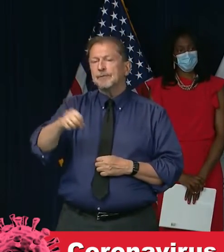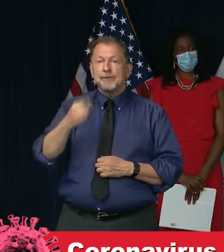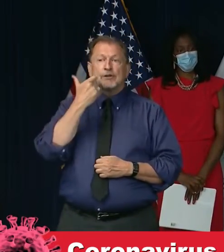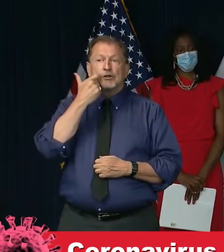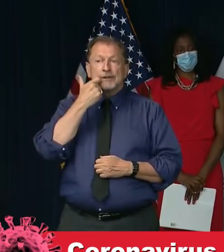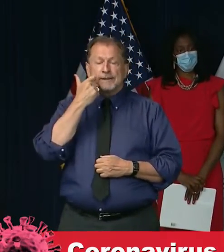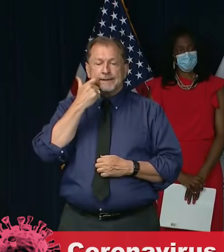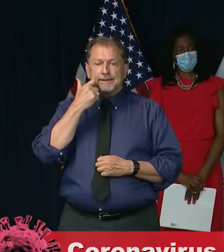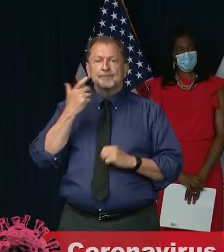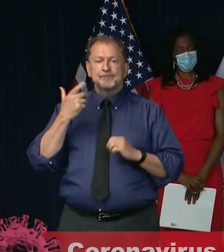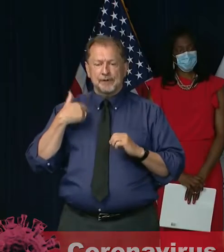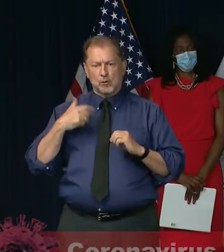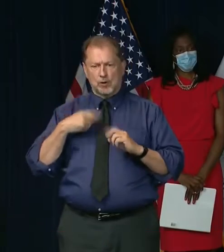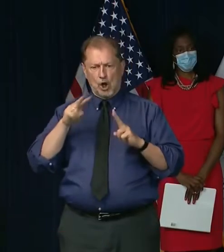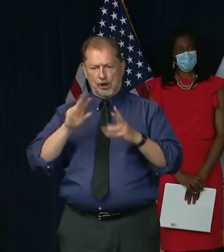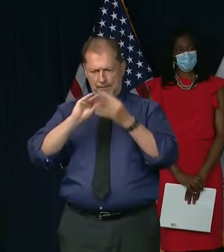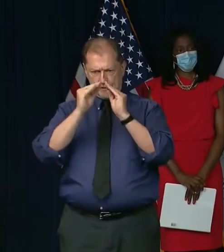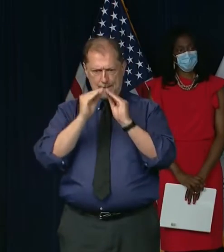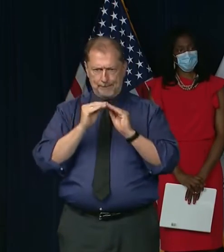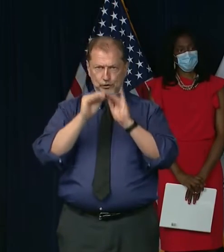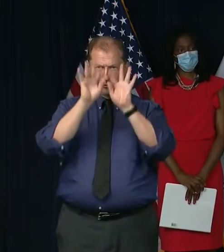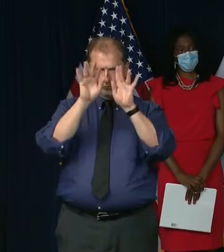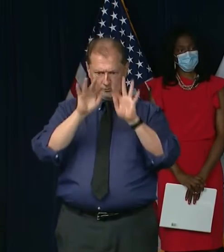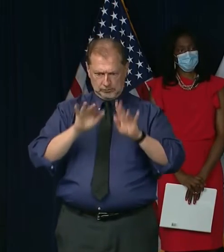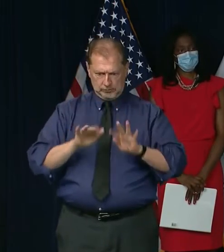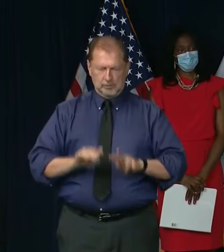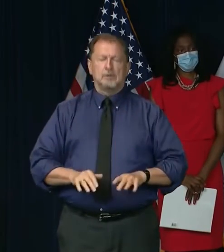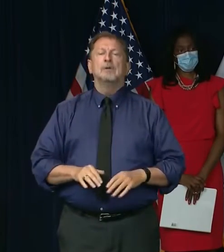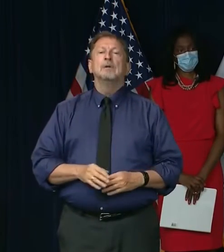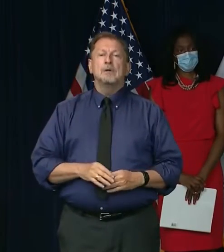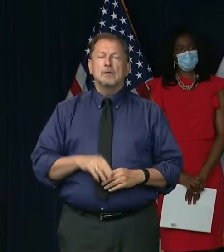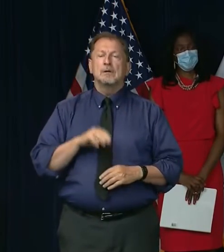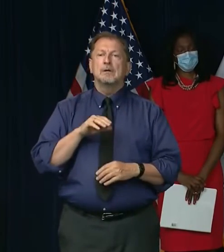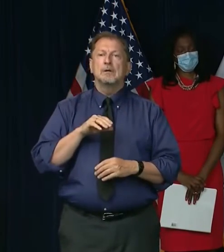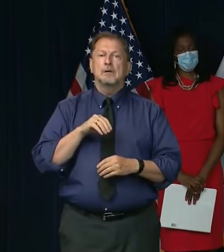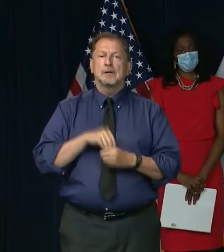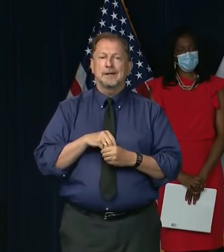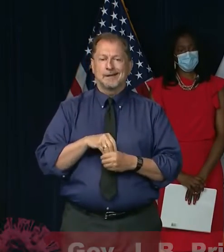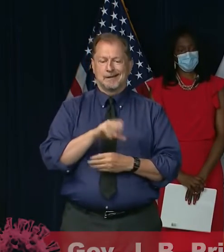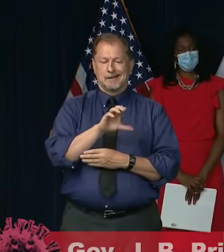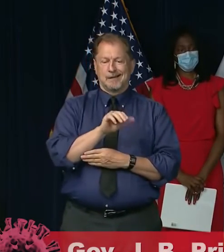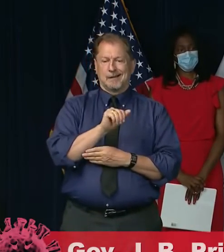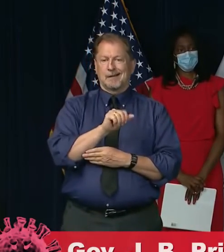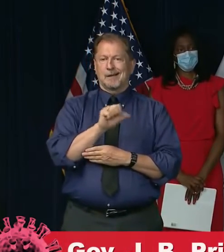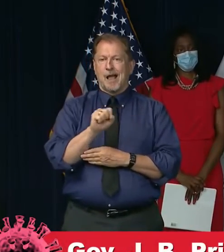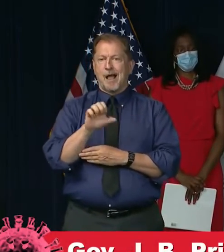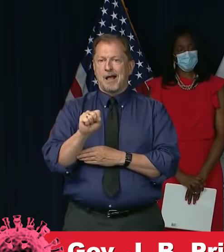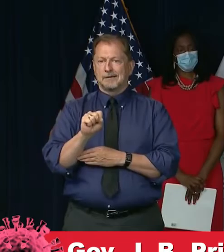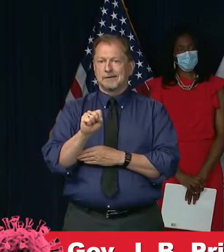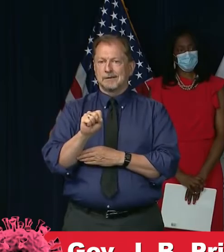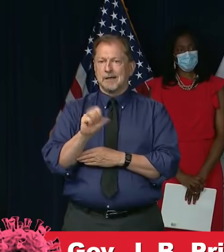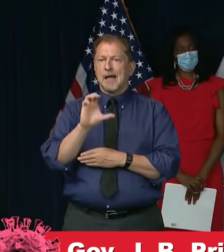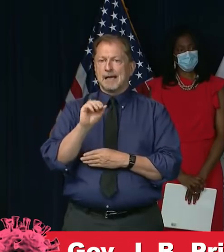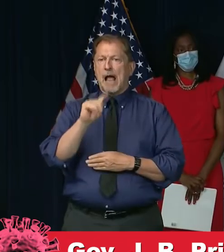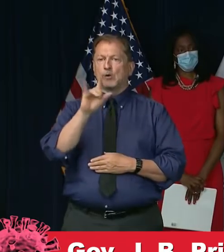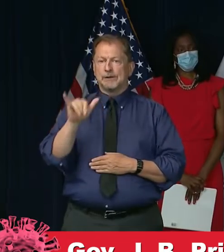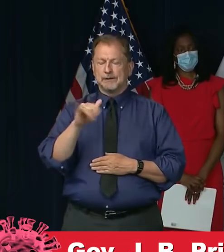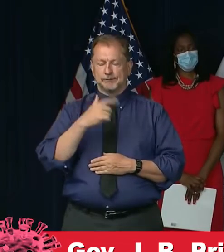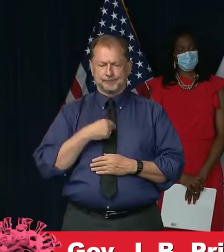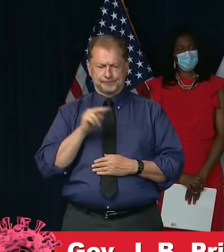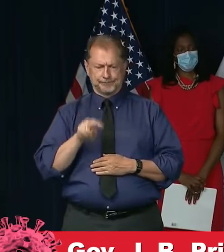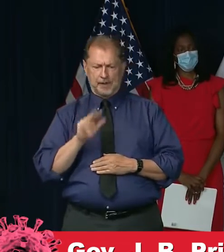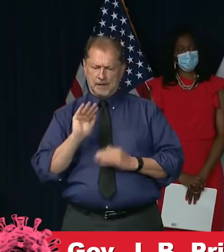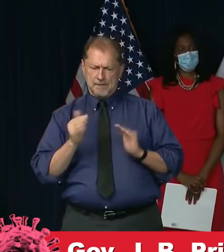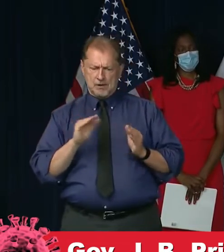there was an accounting of the cases in Cass County. And I looked at the specific numbers by